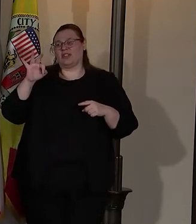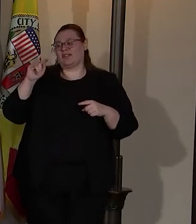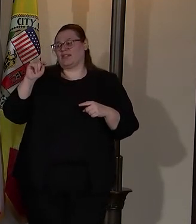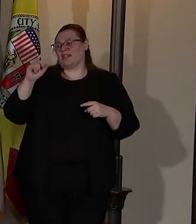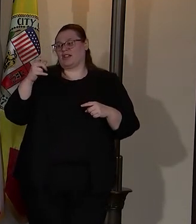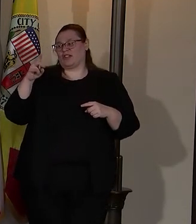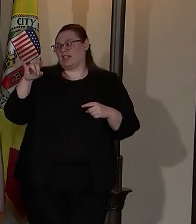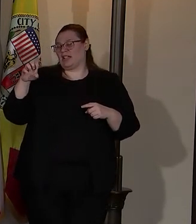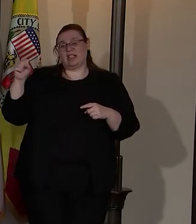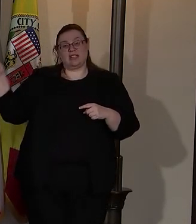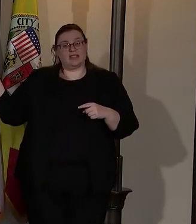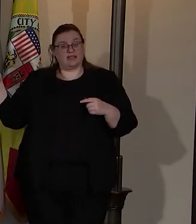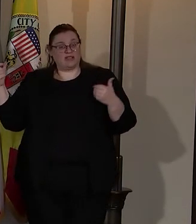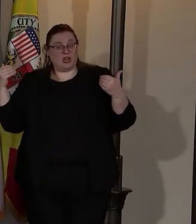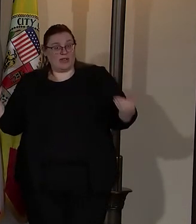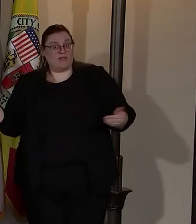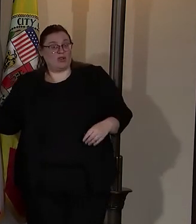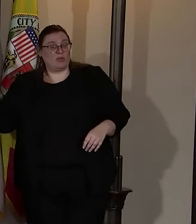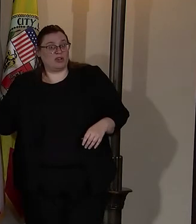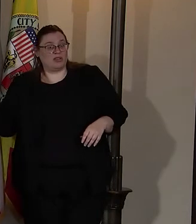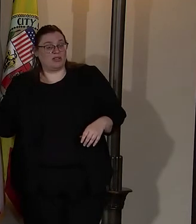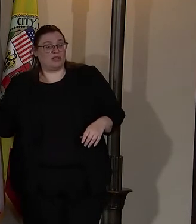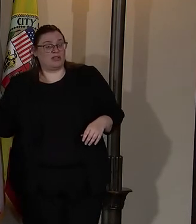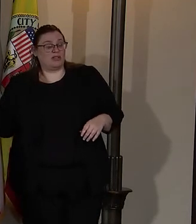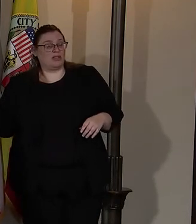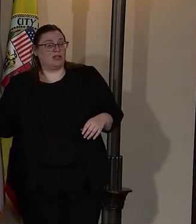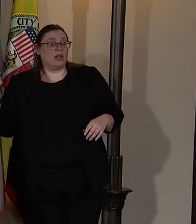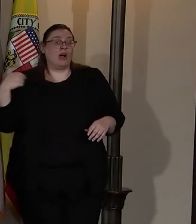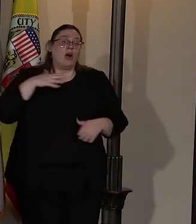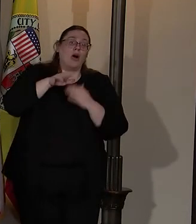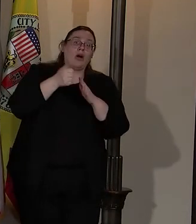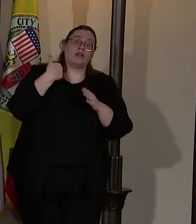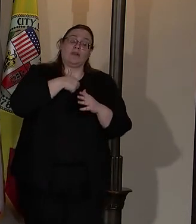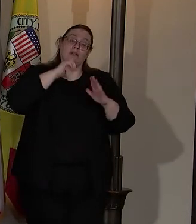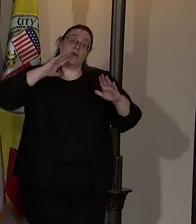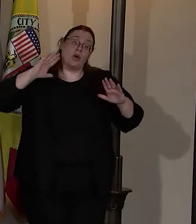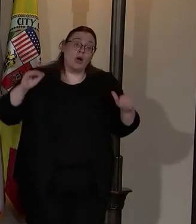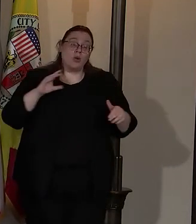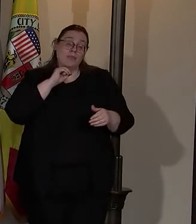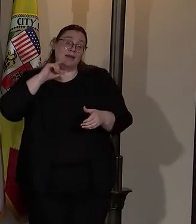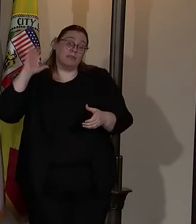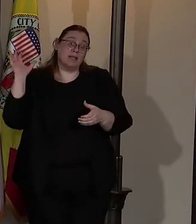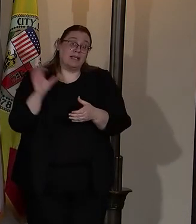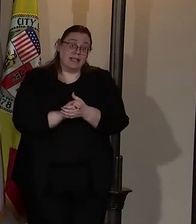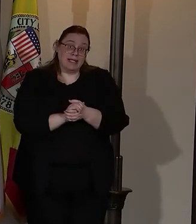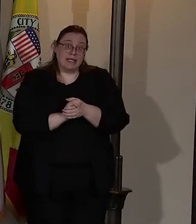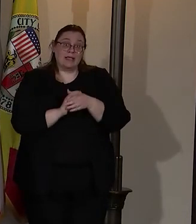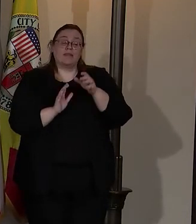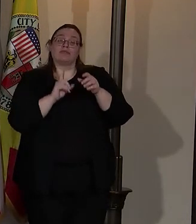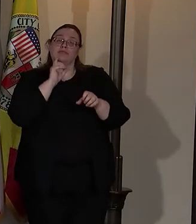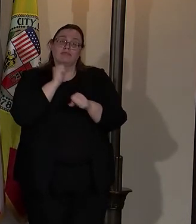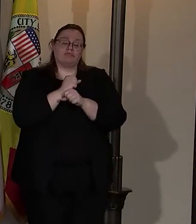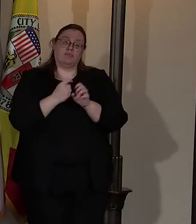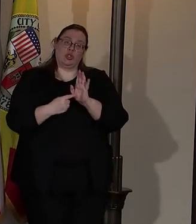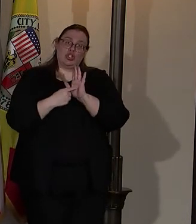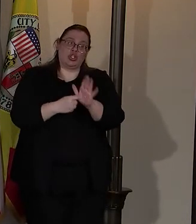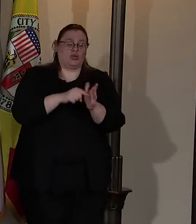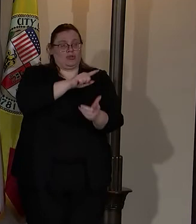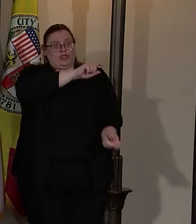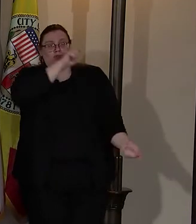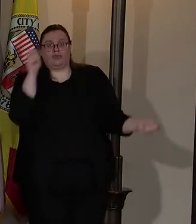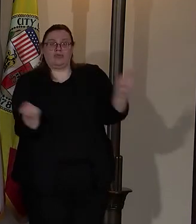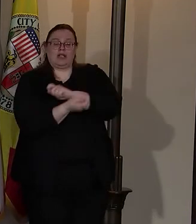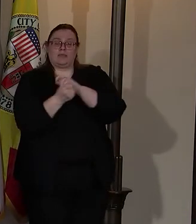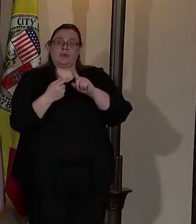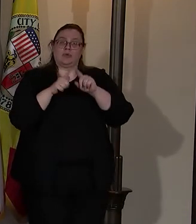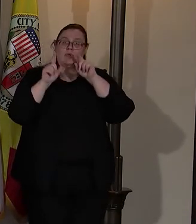say it, going forward, we all hope and believe this truly marks the transformation of the